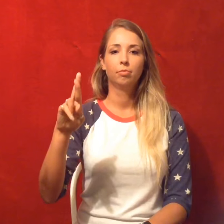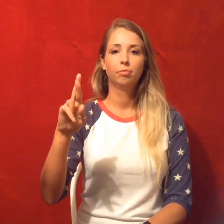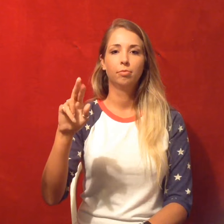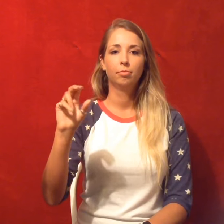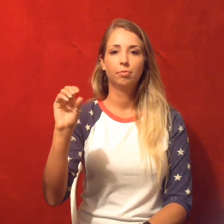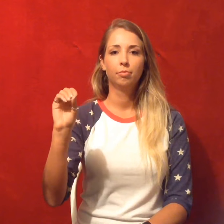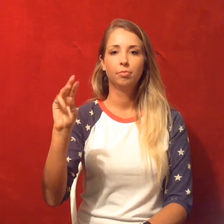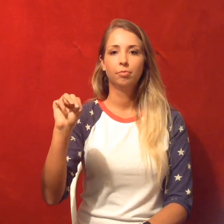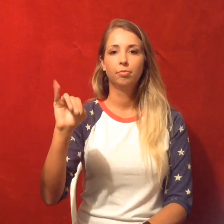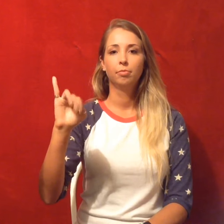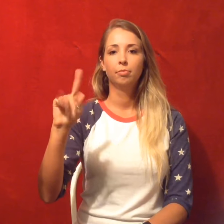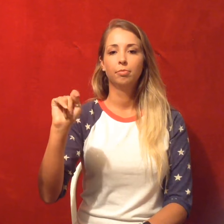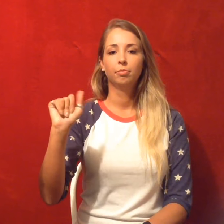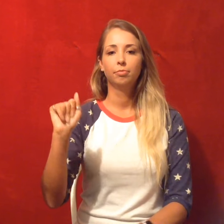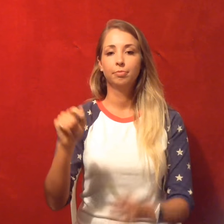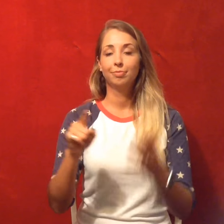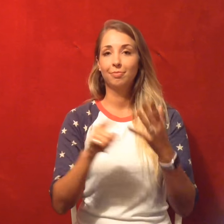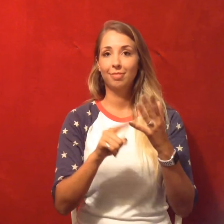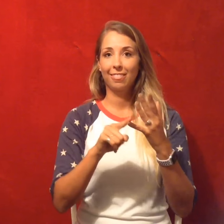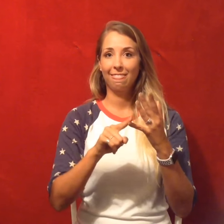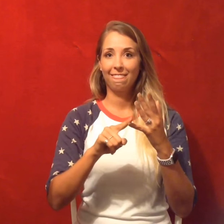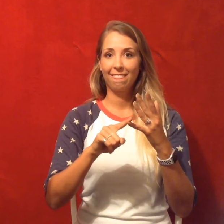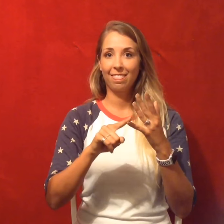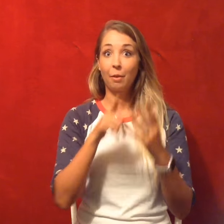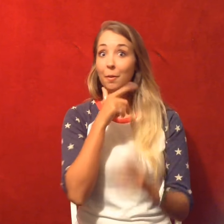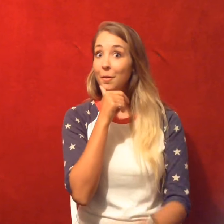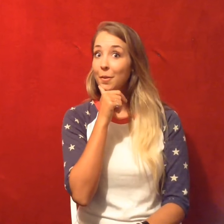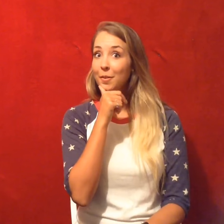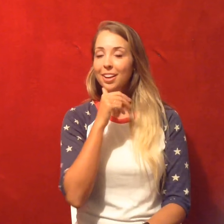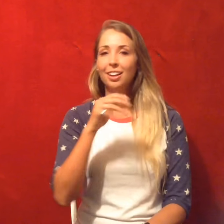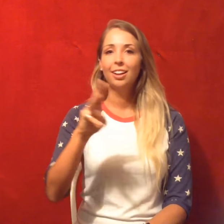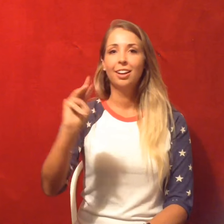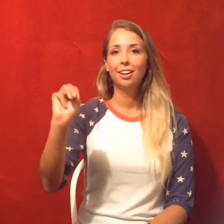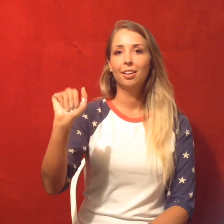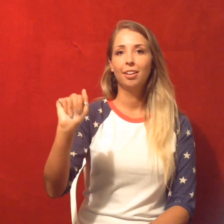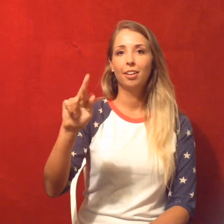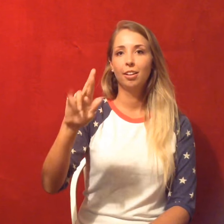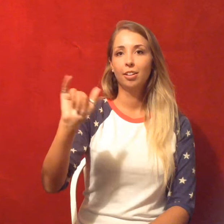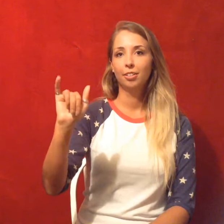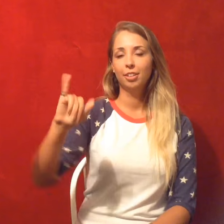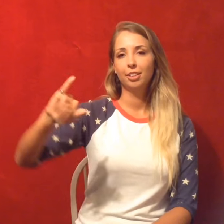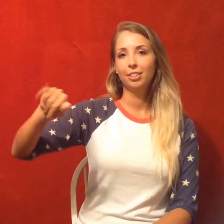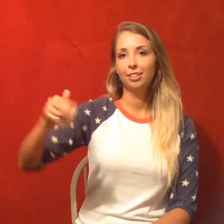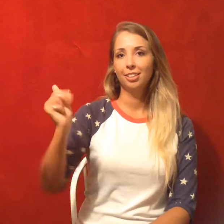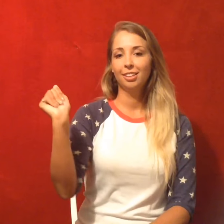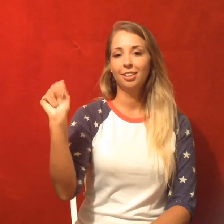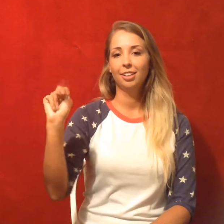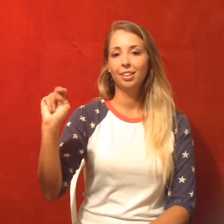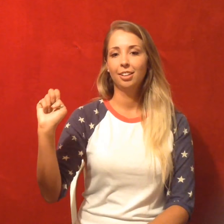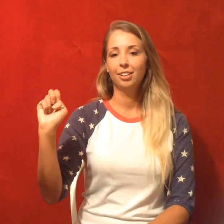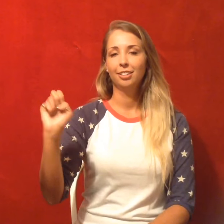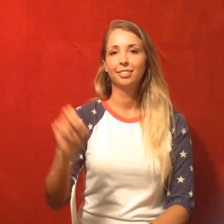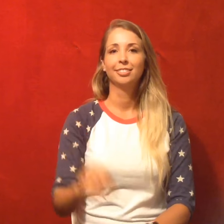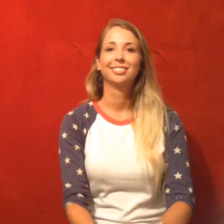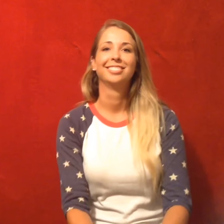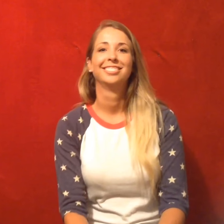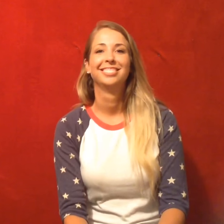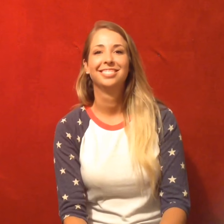And this is the first Mary Jane Watson. Uh. This is just fantastic. This is when they first meet each other. Uh. She